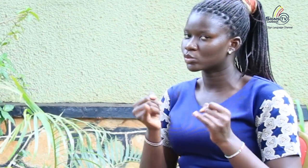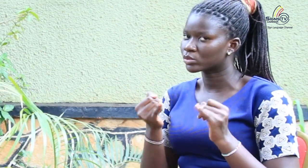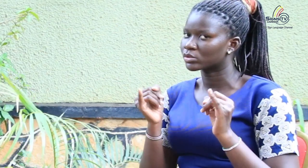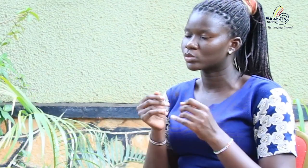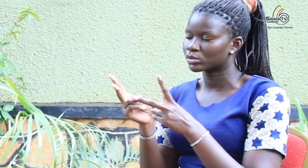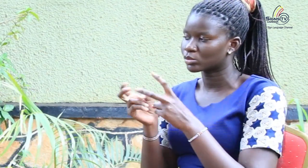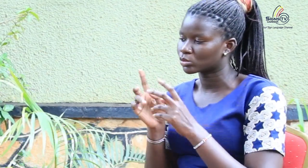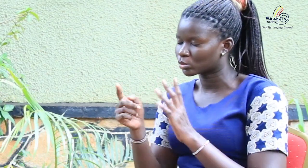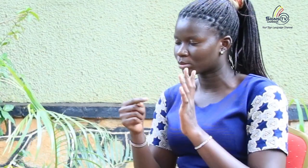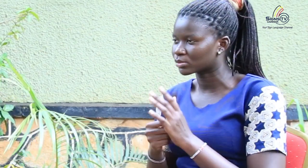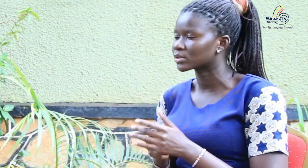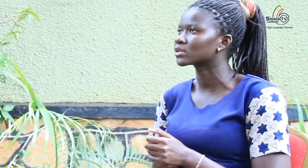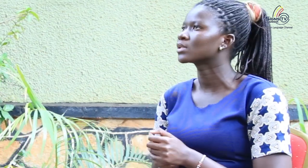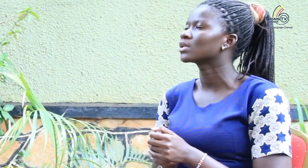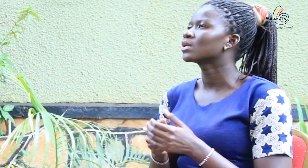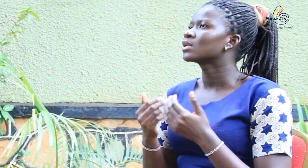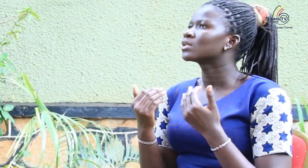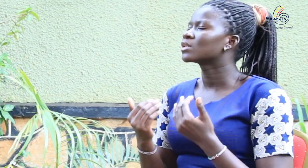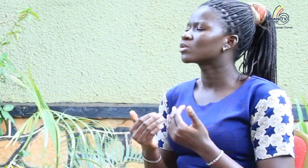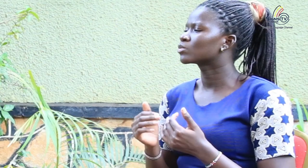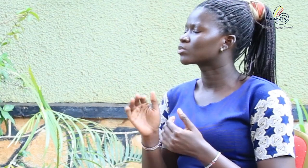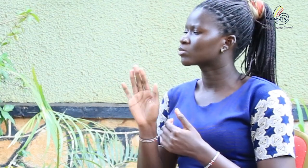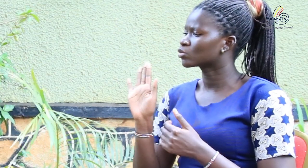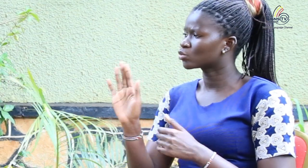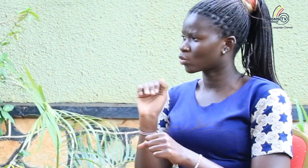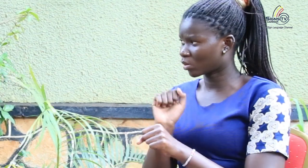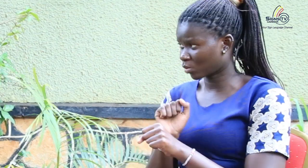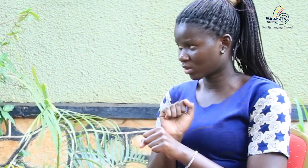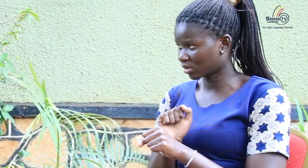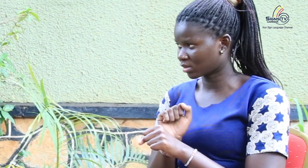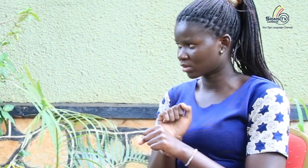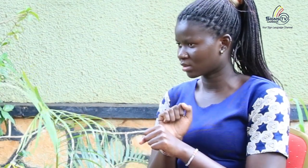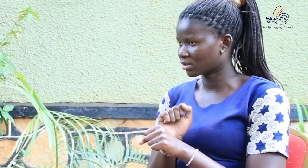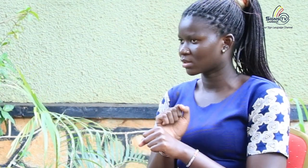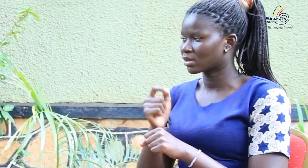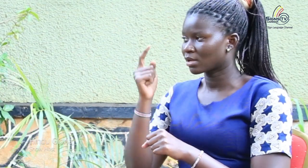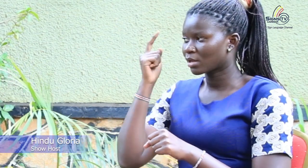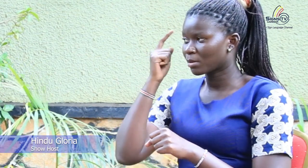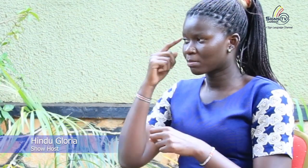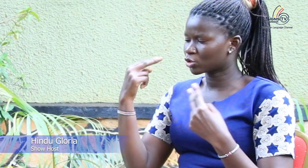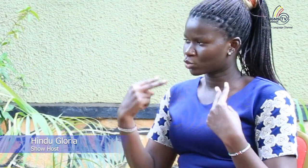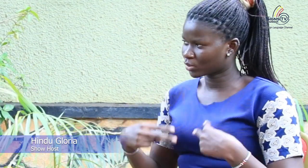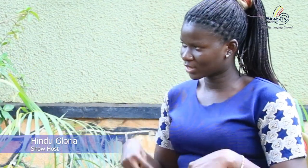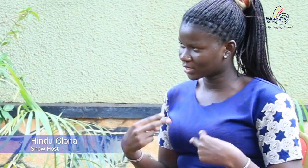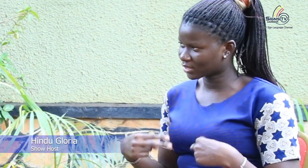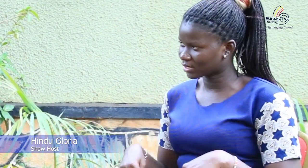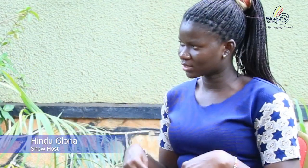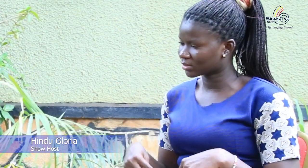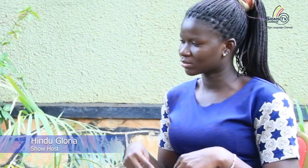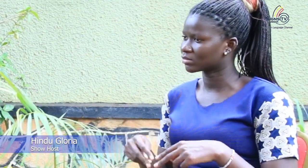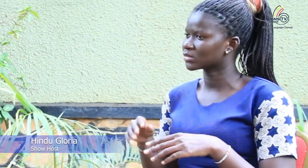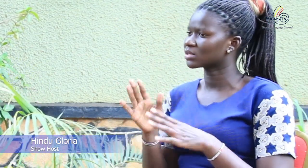that was that is really wonderful from classroom home all that that is really so in your work when you're working